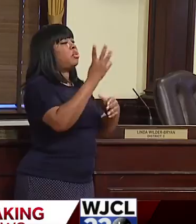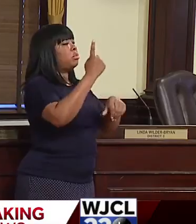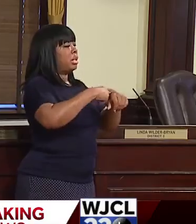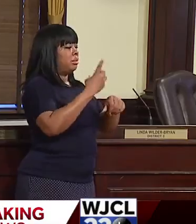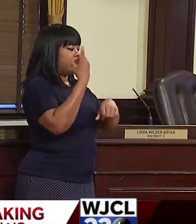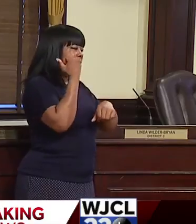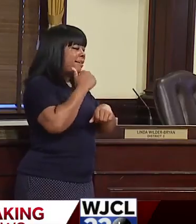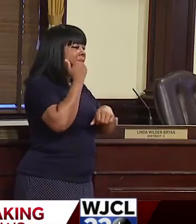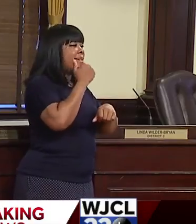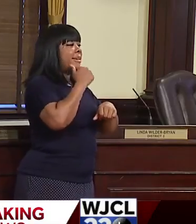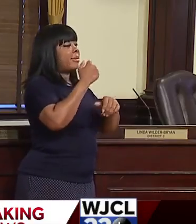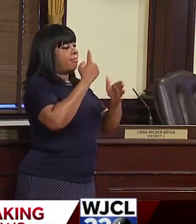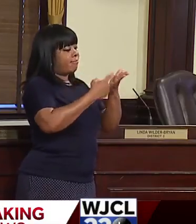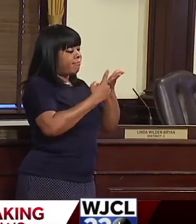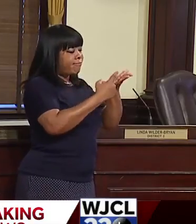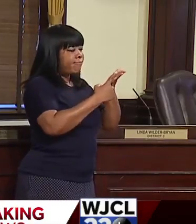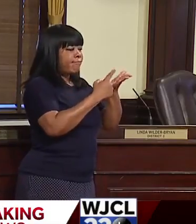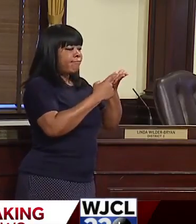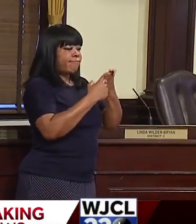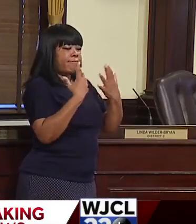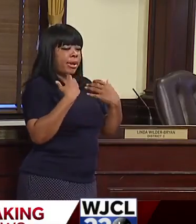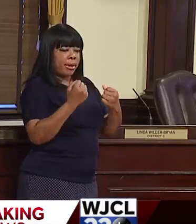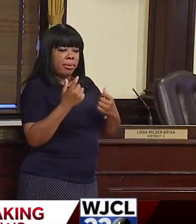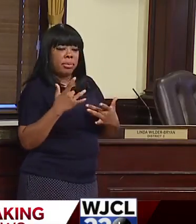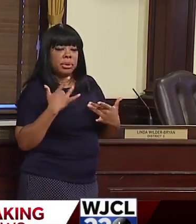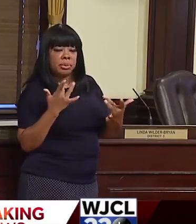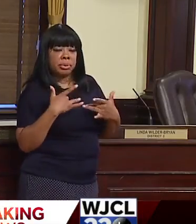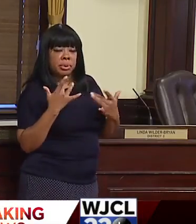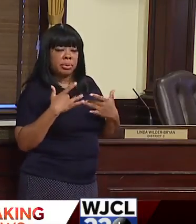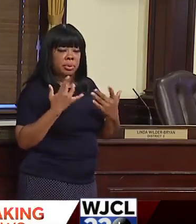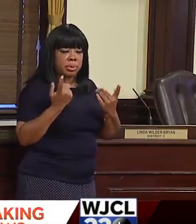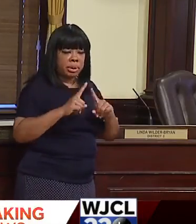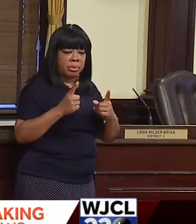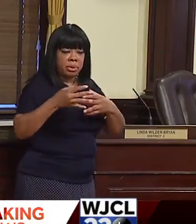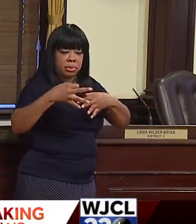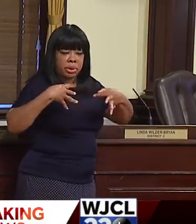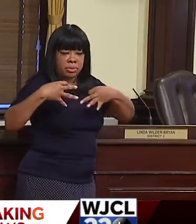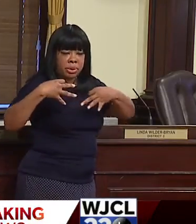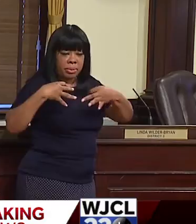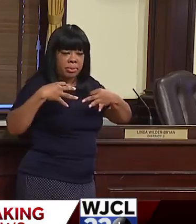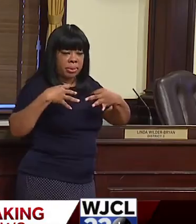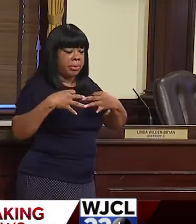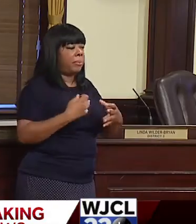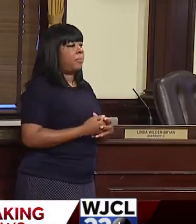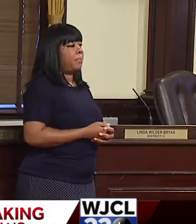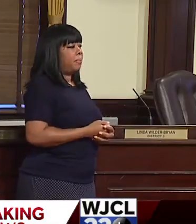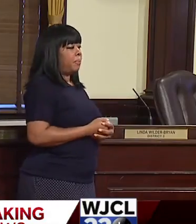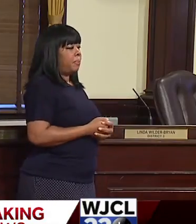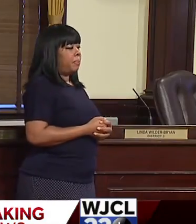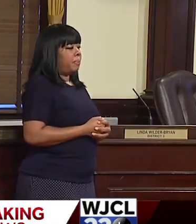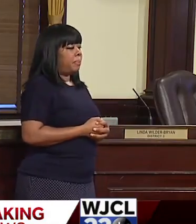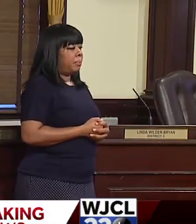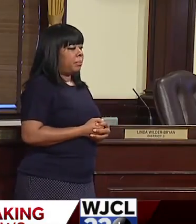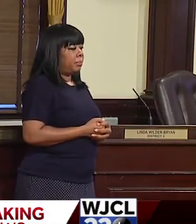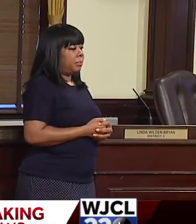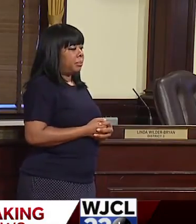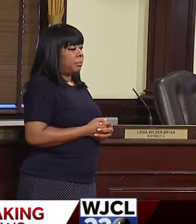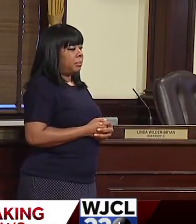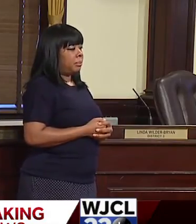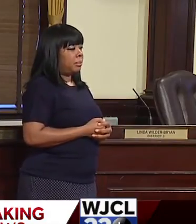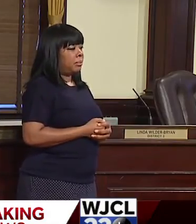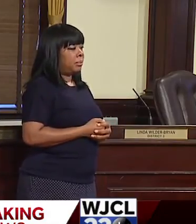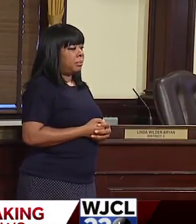with with our local health professionals, um, that understand this for what it is. And so, you know,